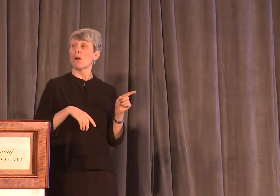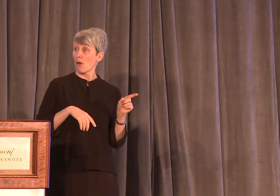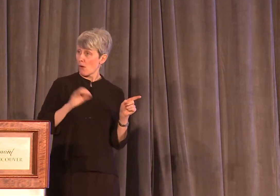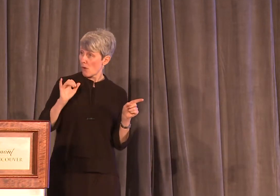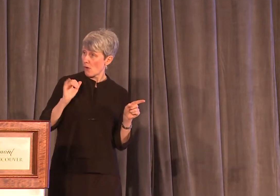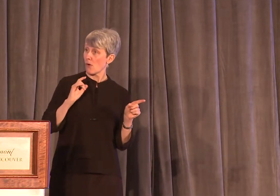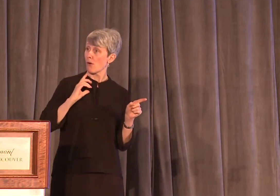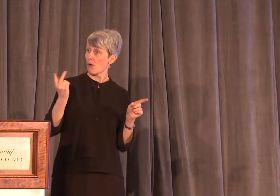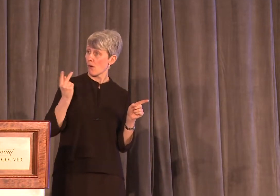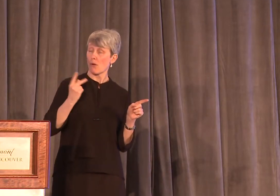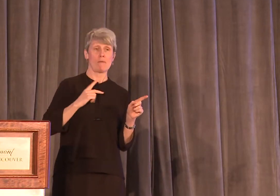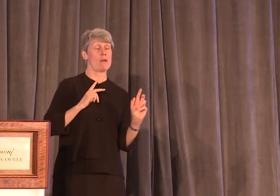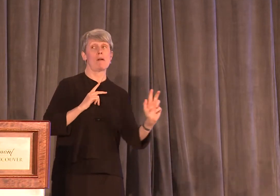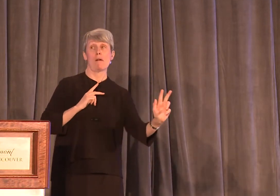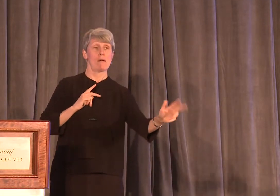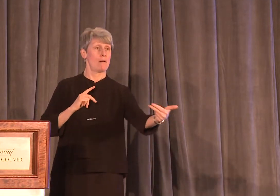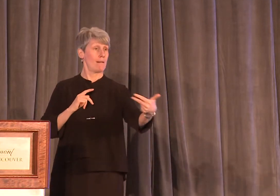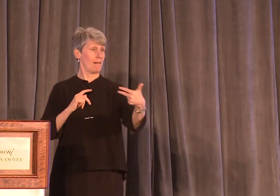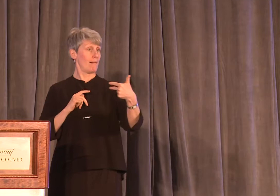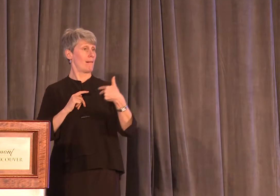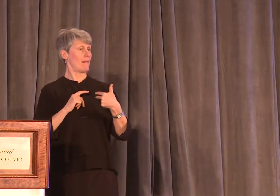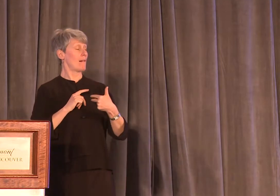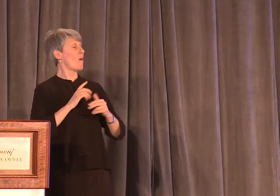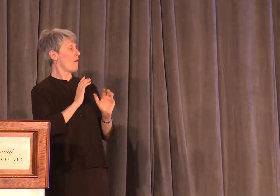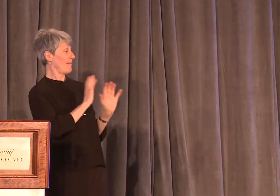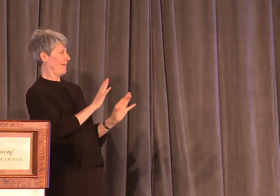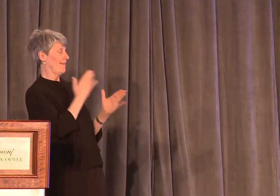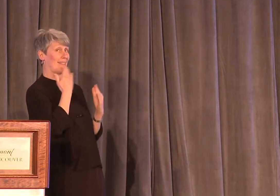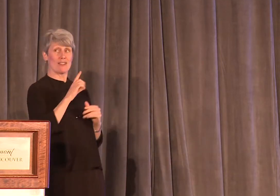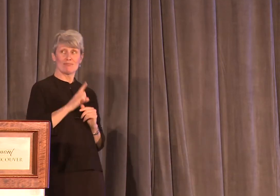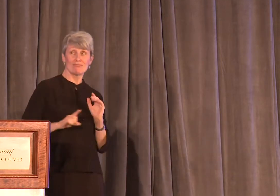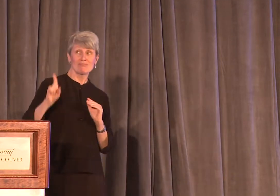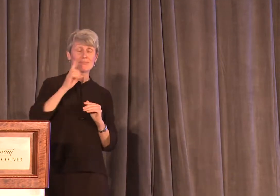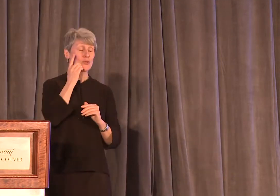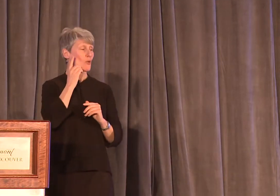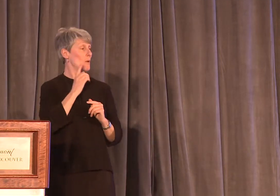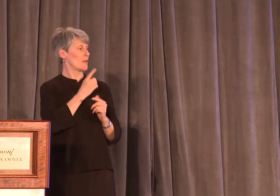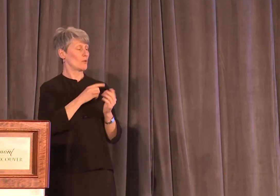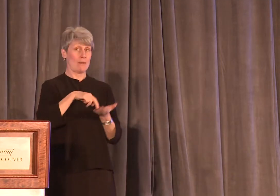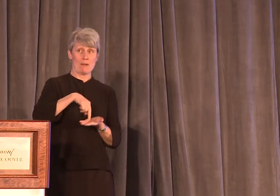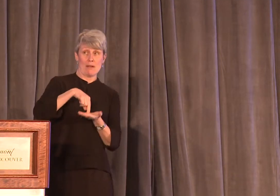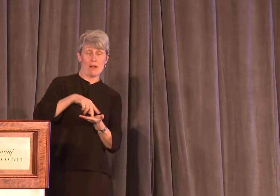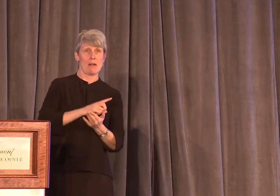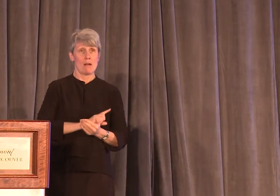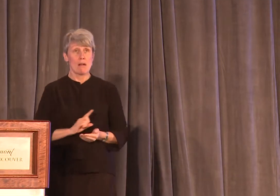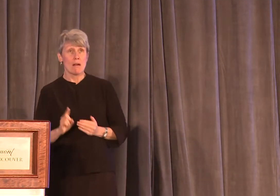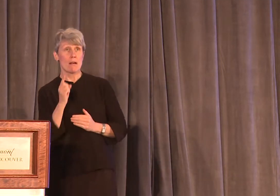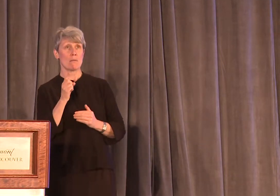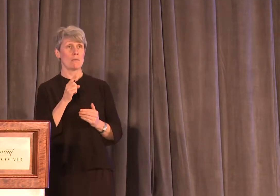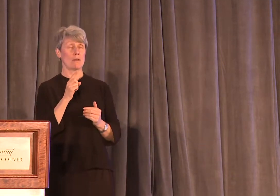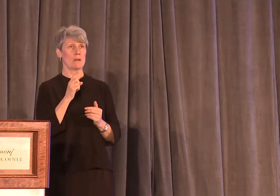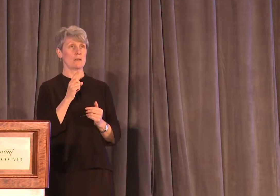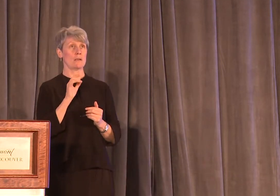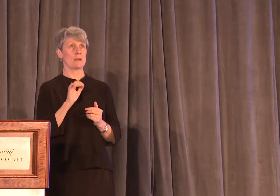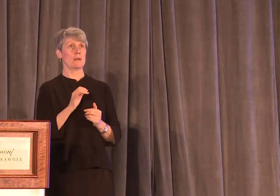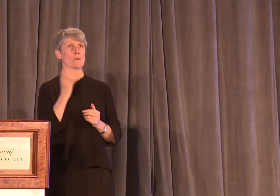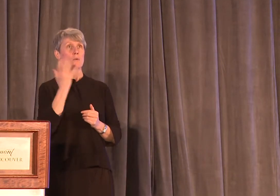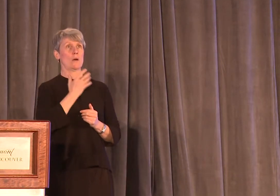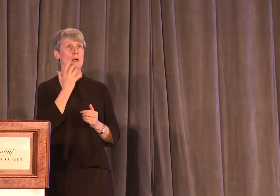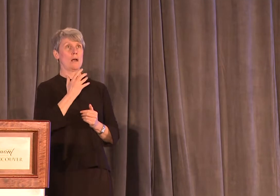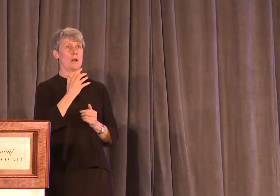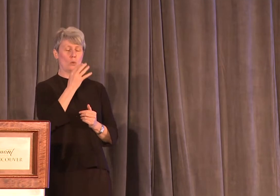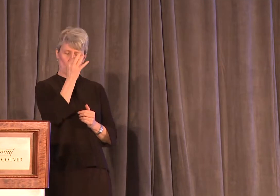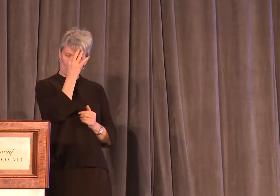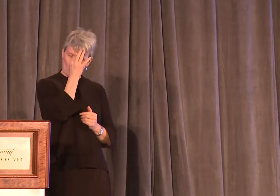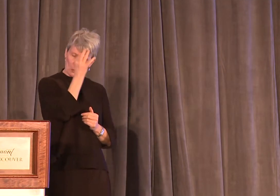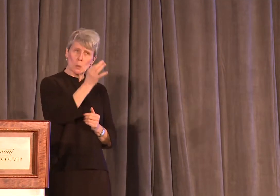me to my residence. I promised I'd be right back. On the elevator up to my room, I remember thinking, wow, that was a